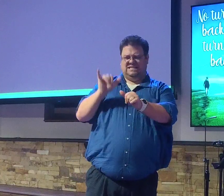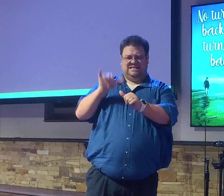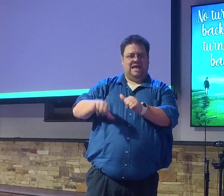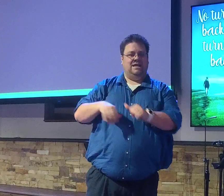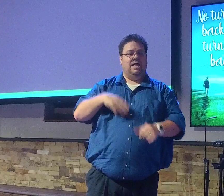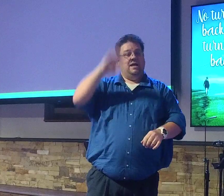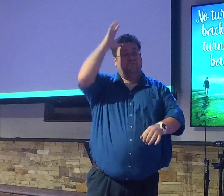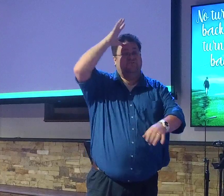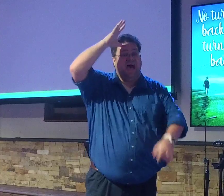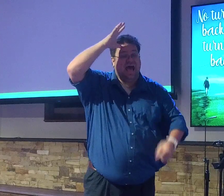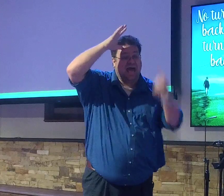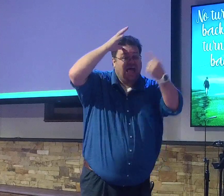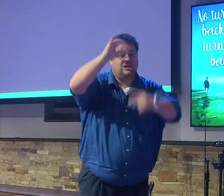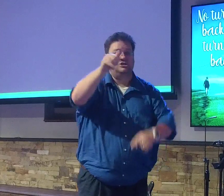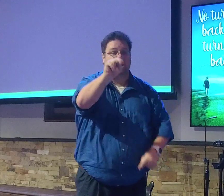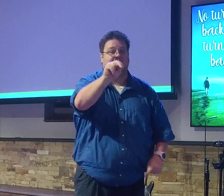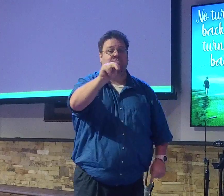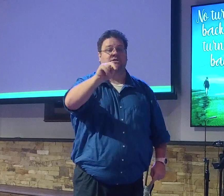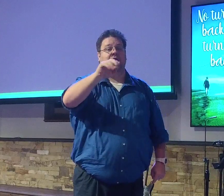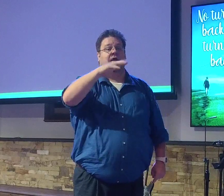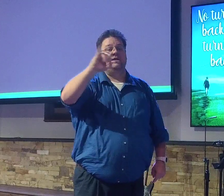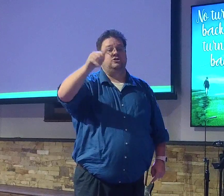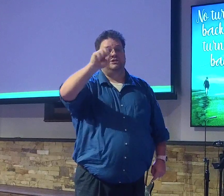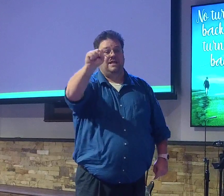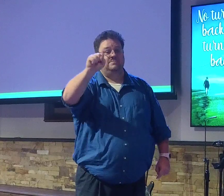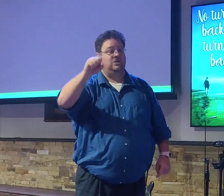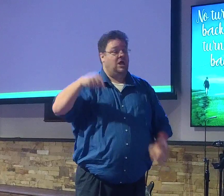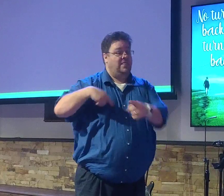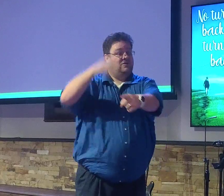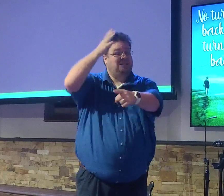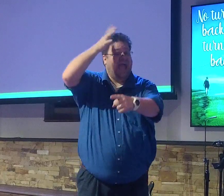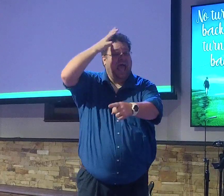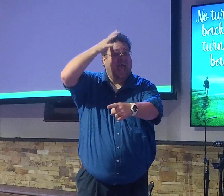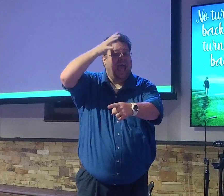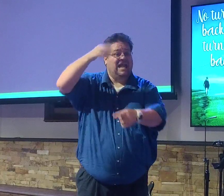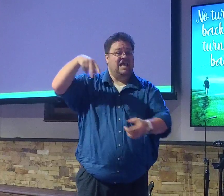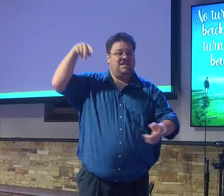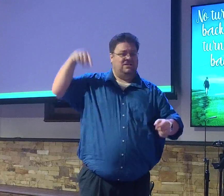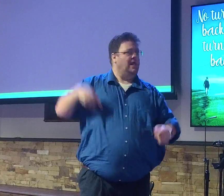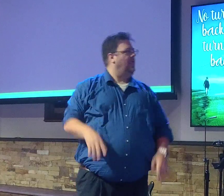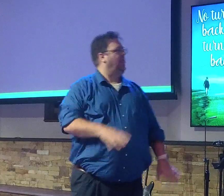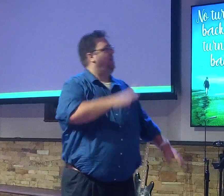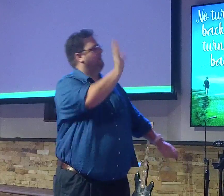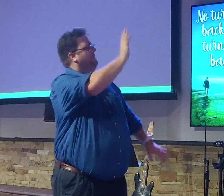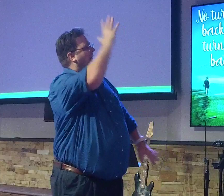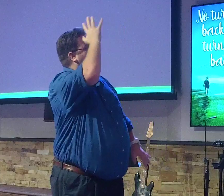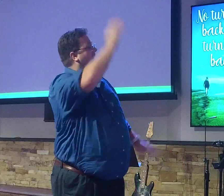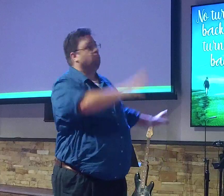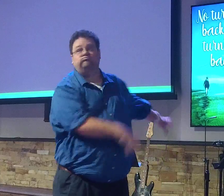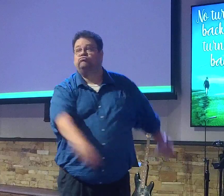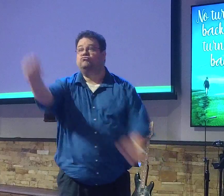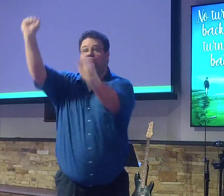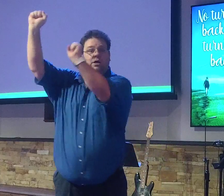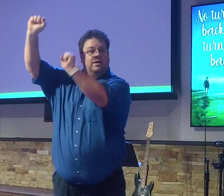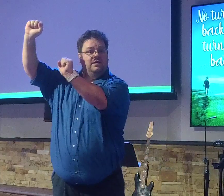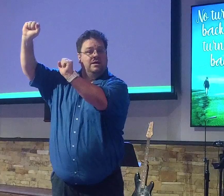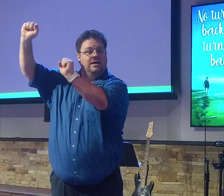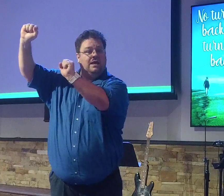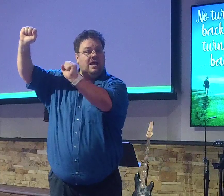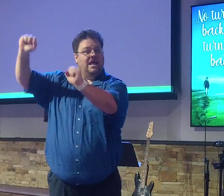James and John's dad. That's exactly how it happened. They left their dad standing at the boat and went and followed Christ when he called. I